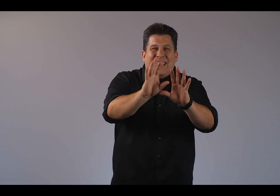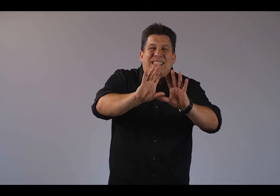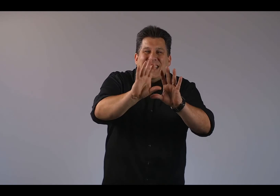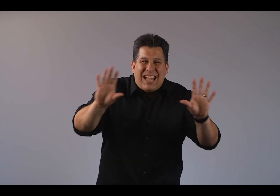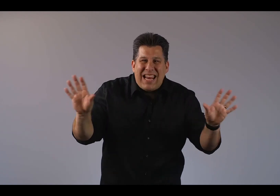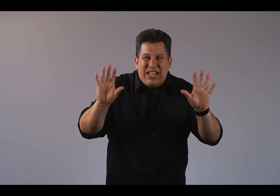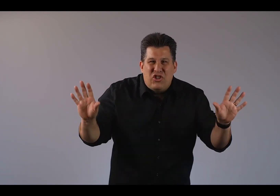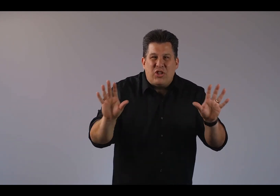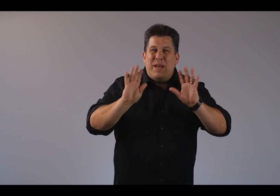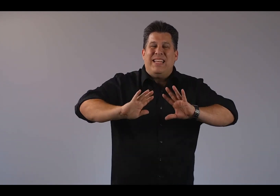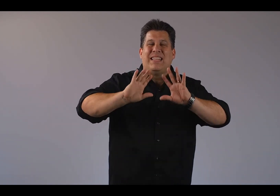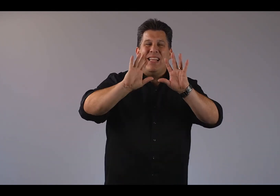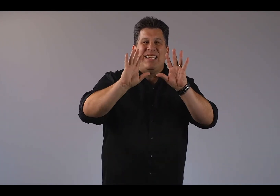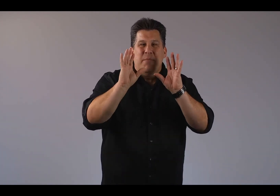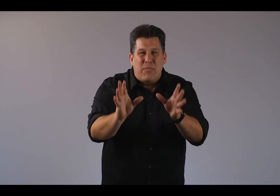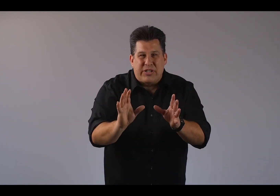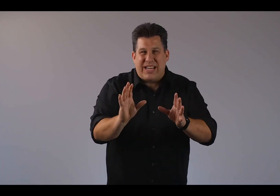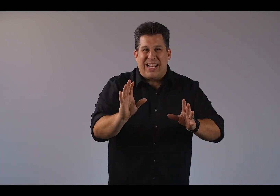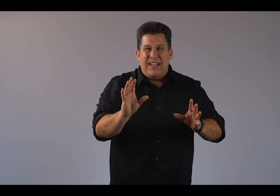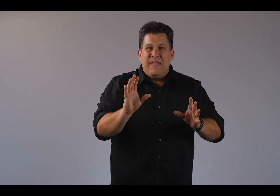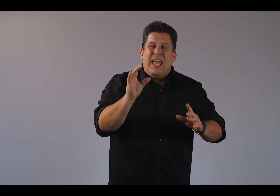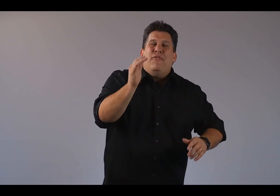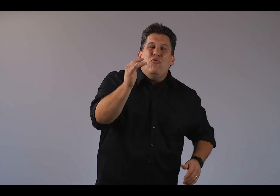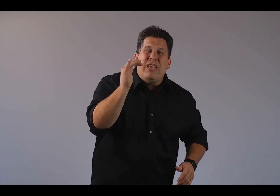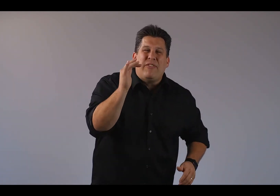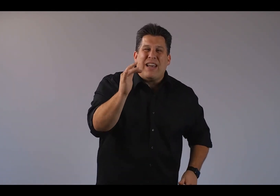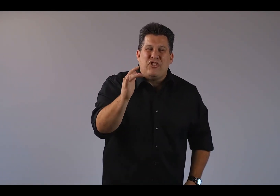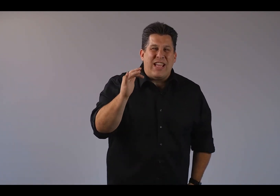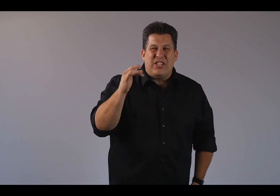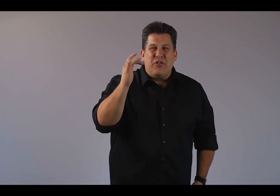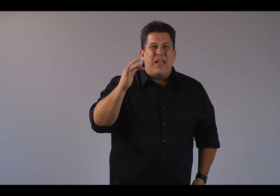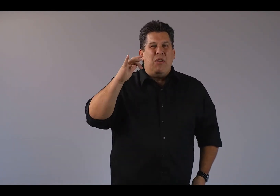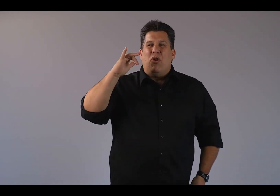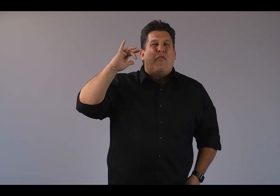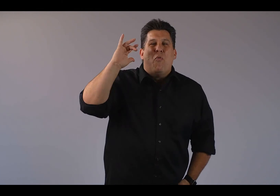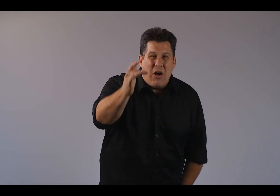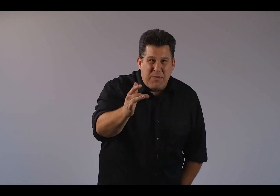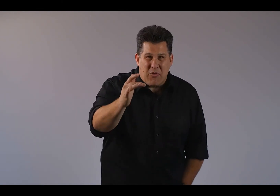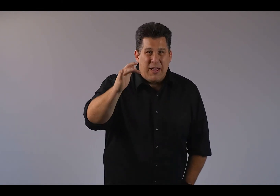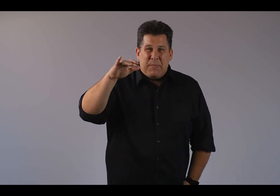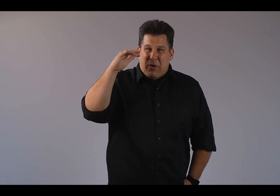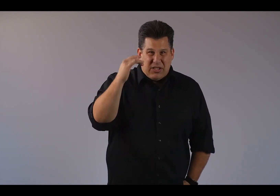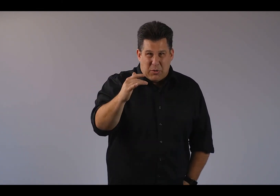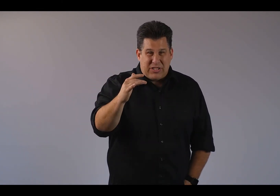doesn't delight in judgment. He delights in mercy. And if you give God a chance in your life, he will overwhelm you with his mercy.